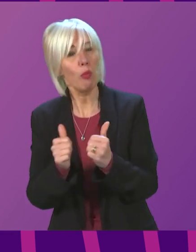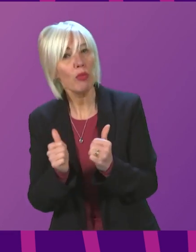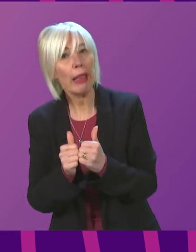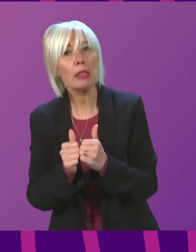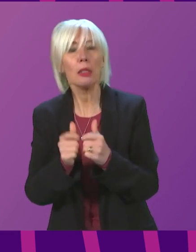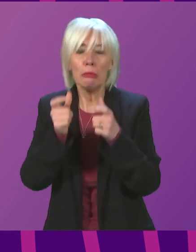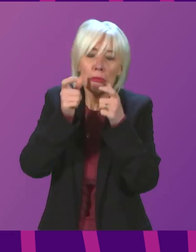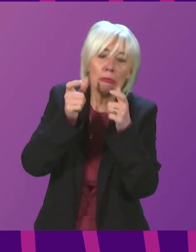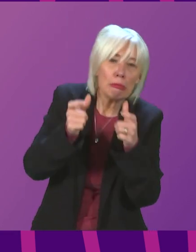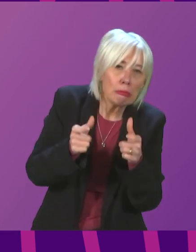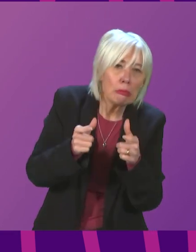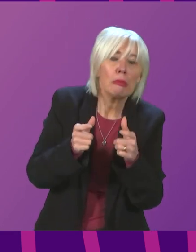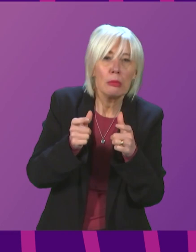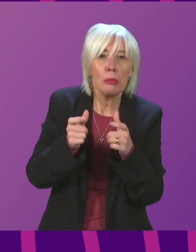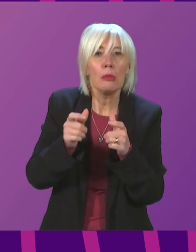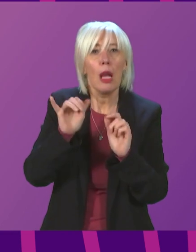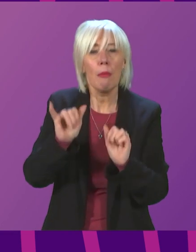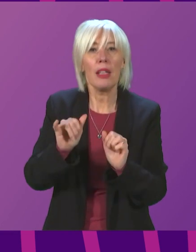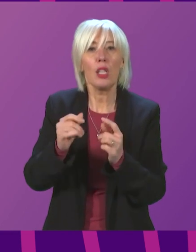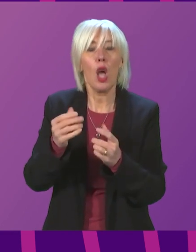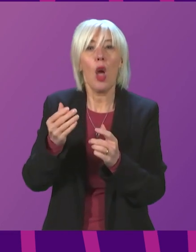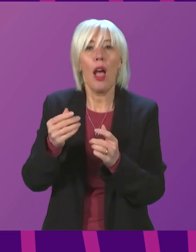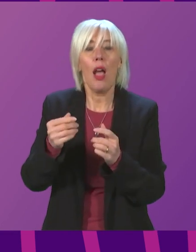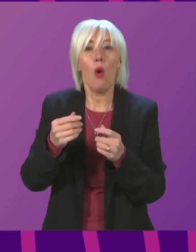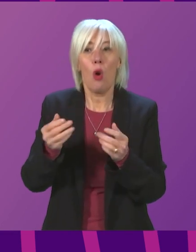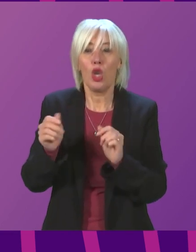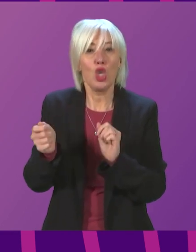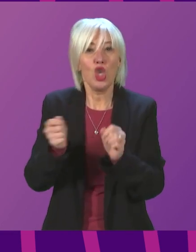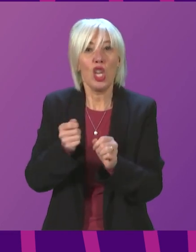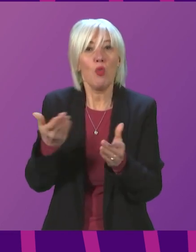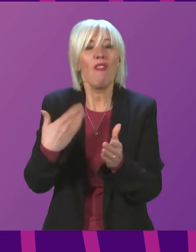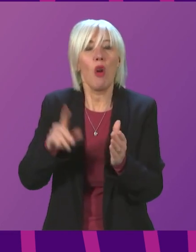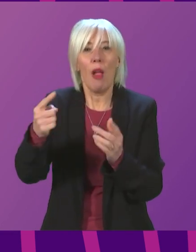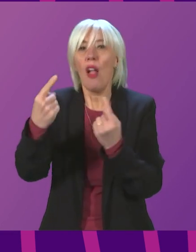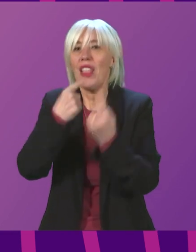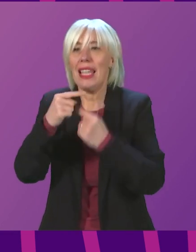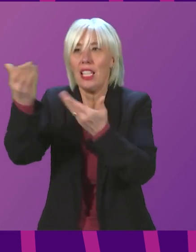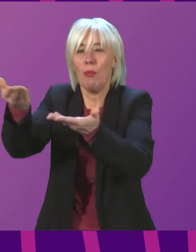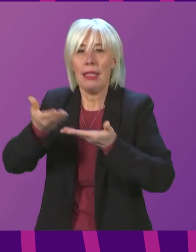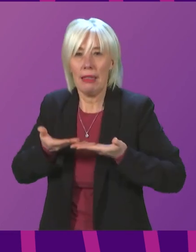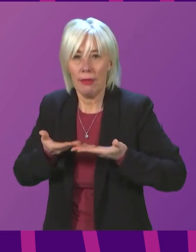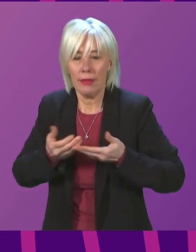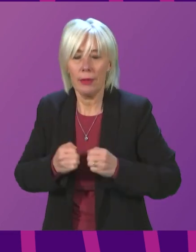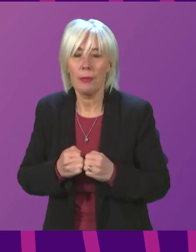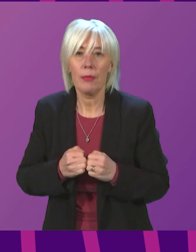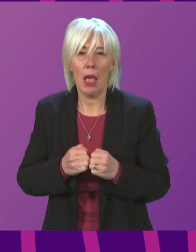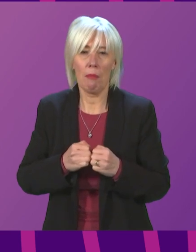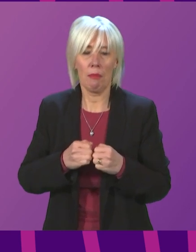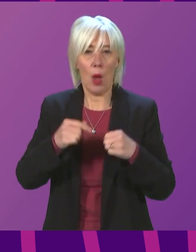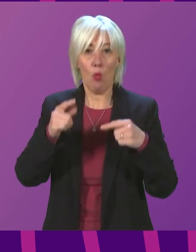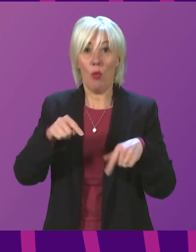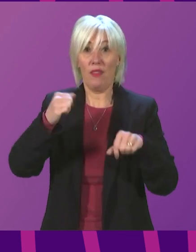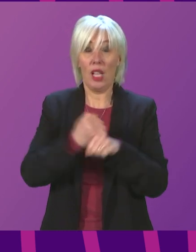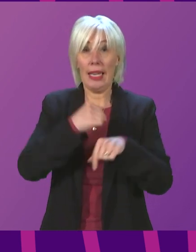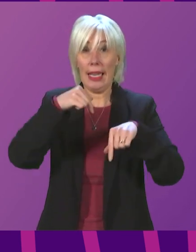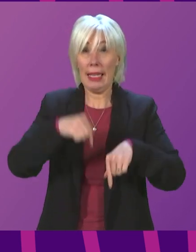cautious, and it is data-driven. For all of these reasons, it stands in stark contrast to the